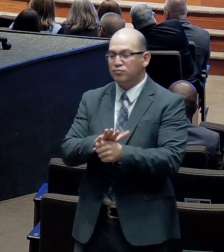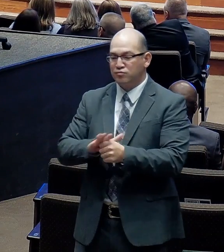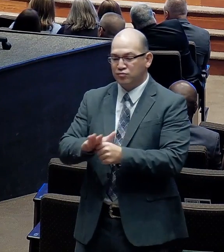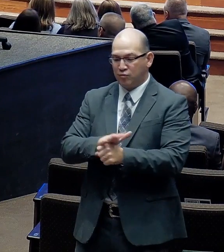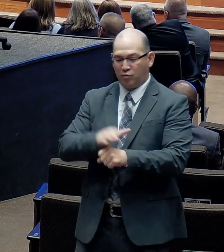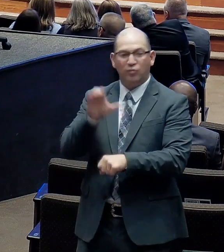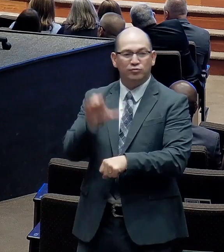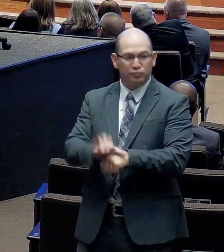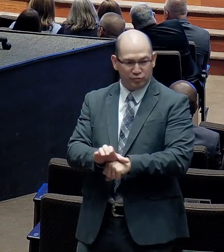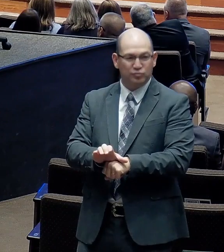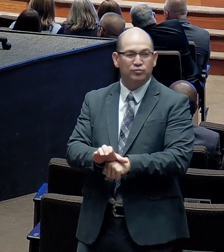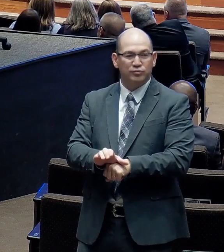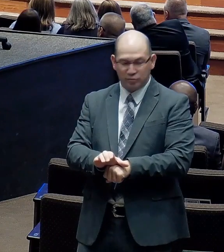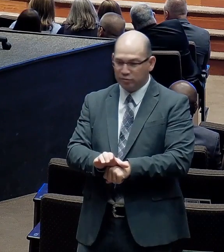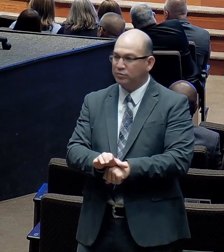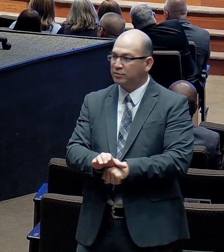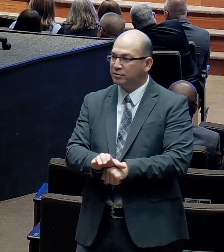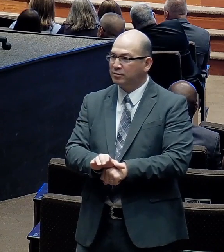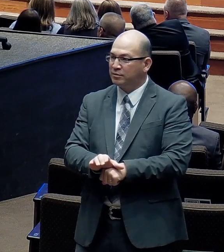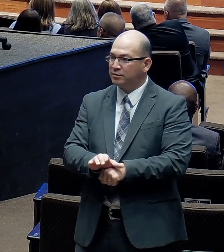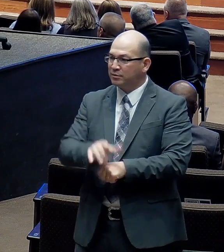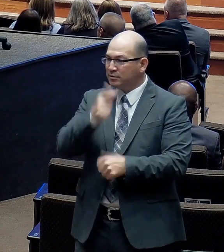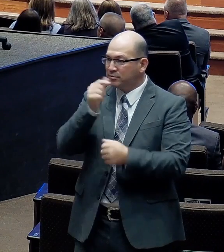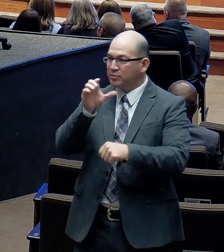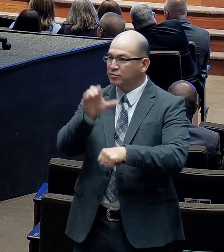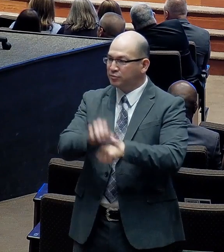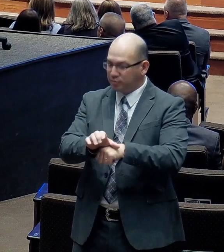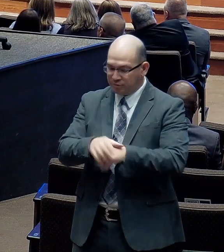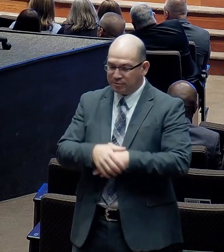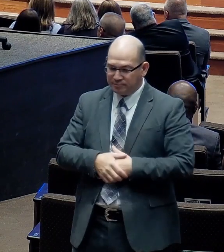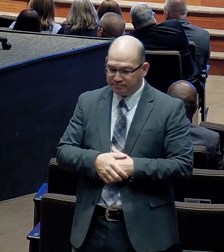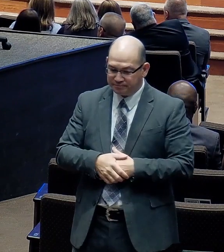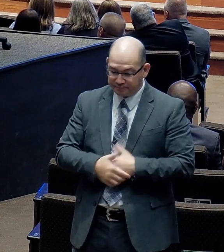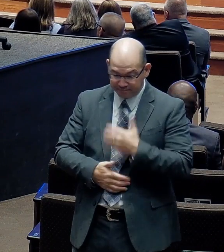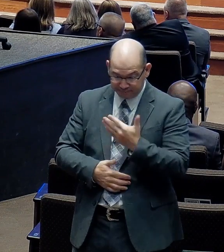Because of Lancaster Baptist Church. West Coast Baptist College. Was established.